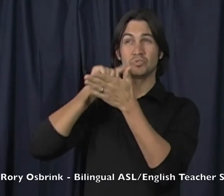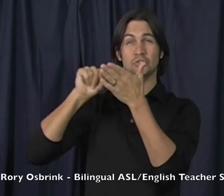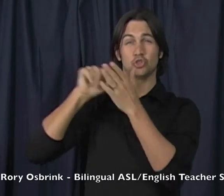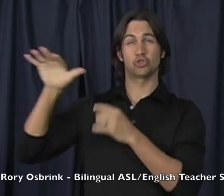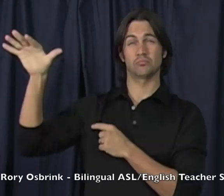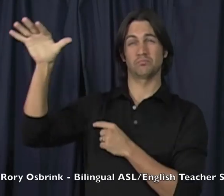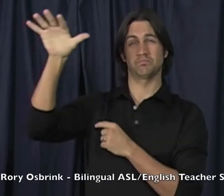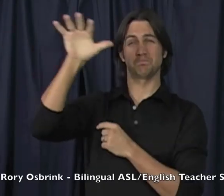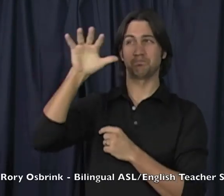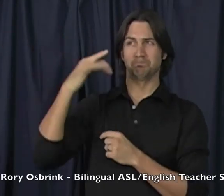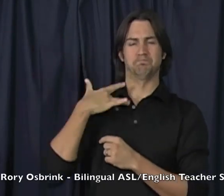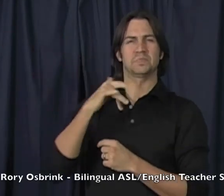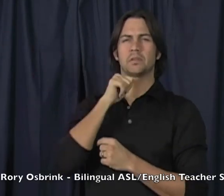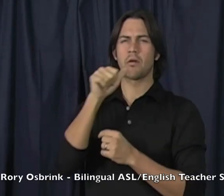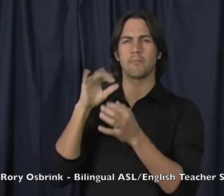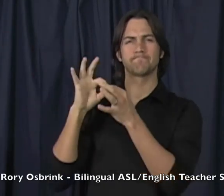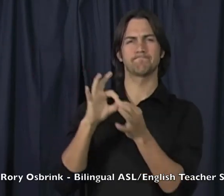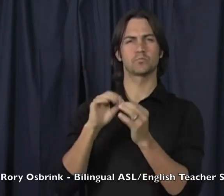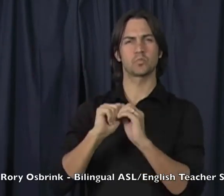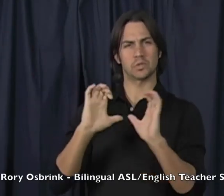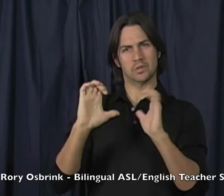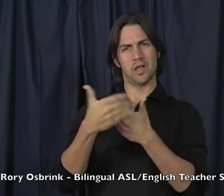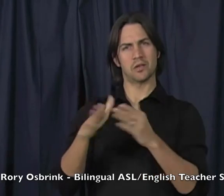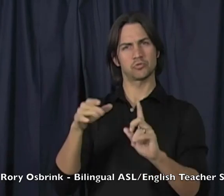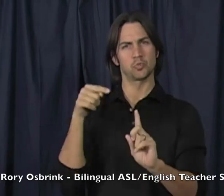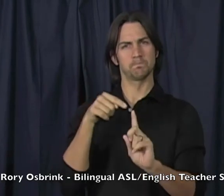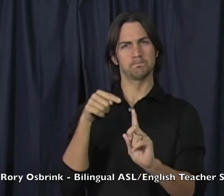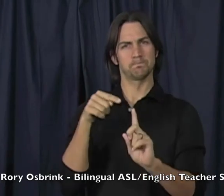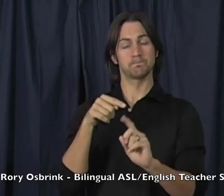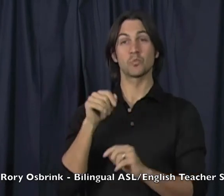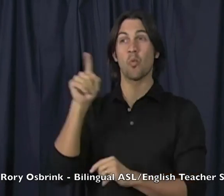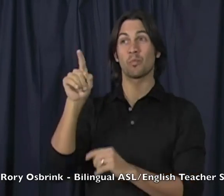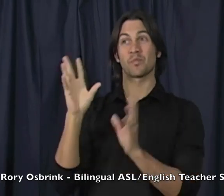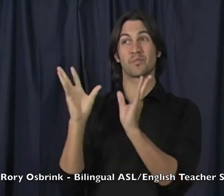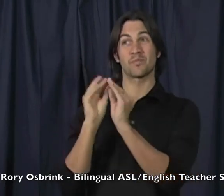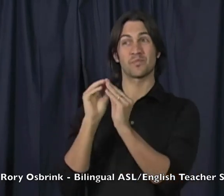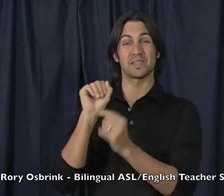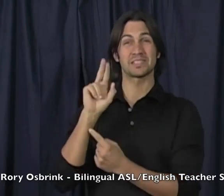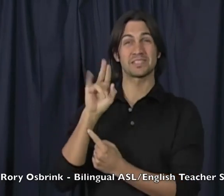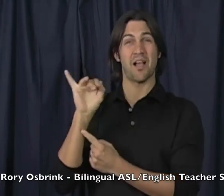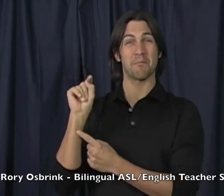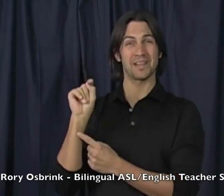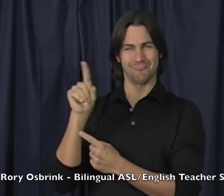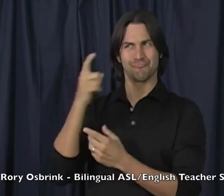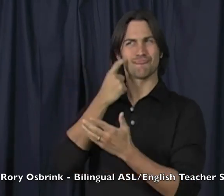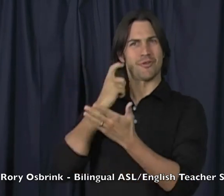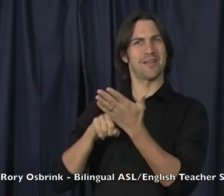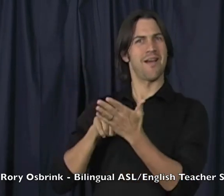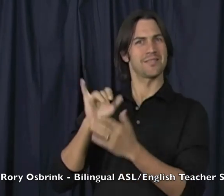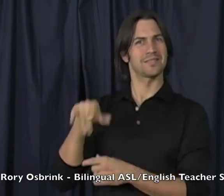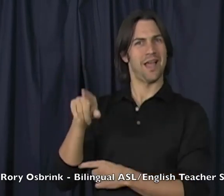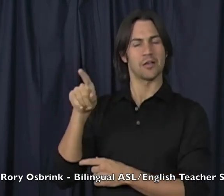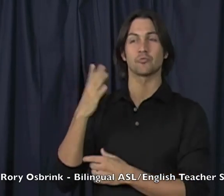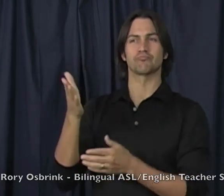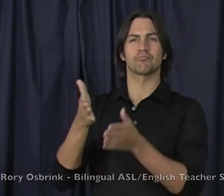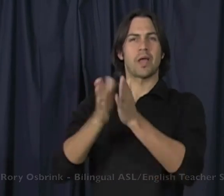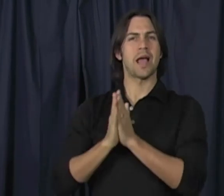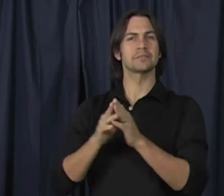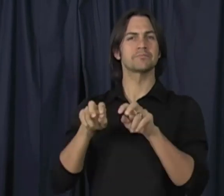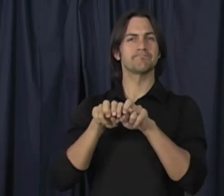All along, research out in the field really isn't connected to the classroom. So at the summit convention, it's